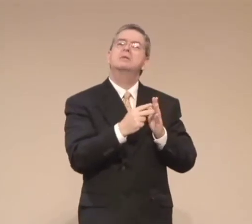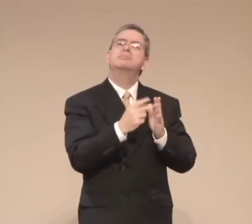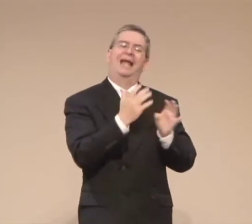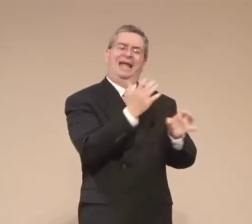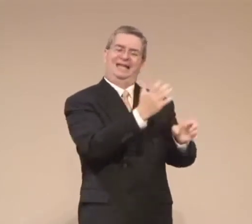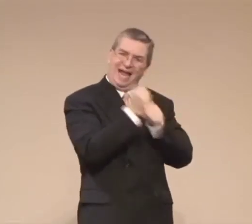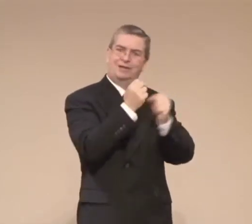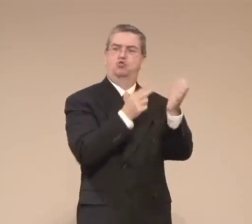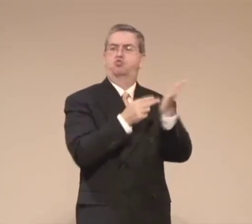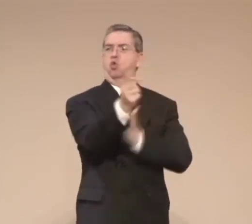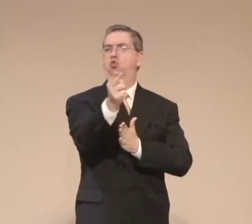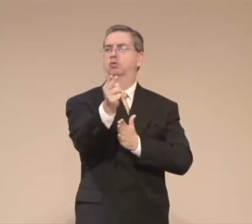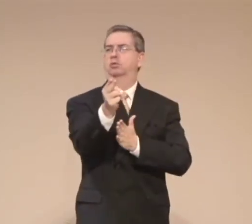In other words,